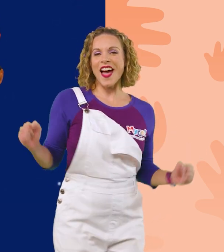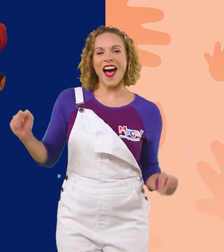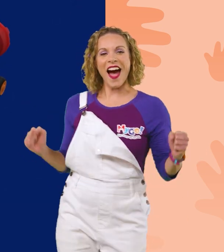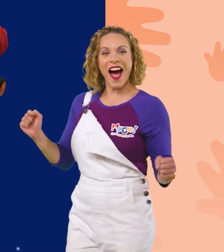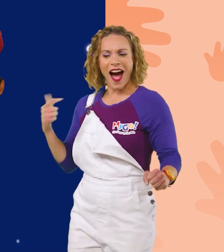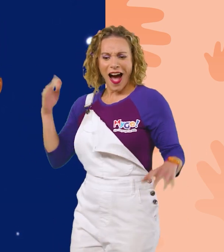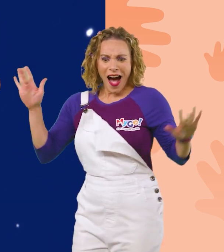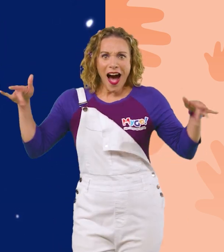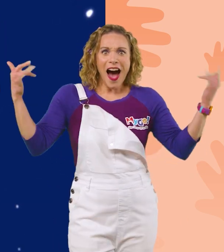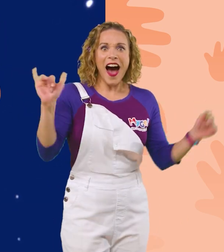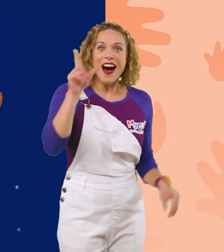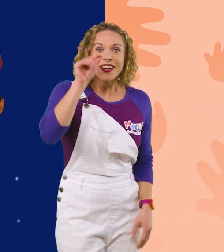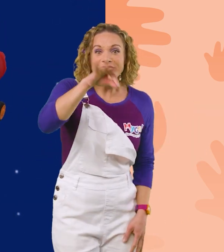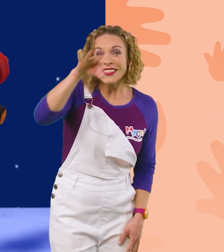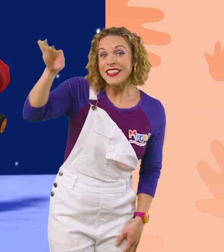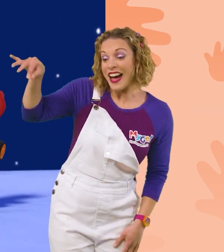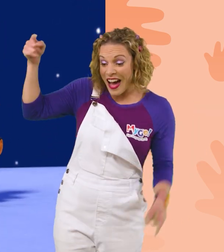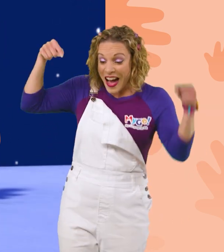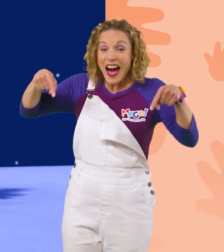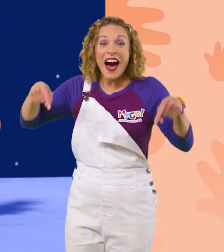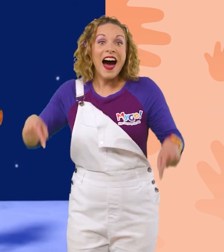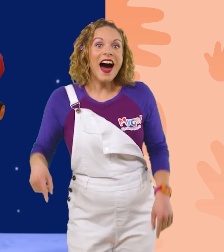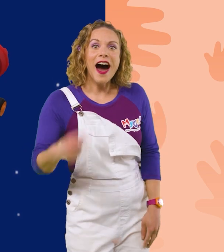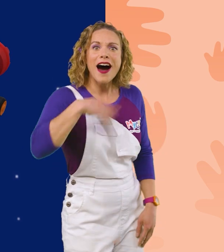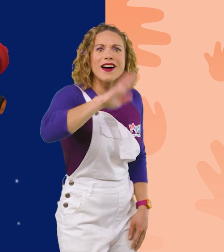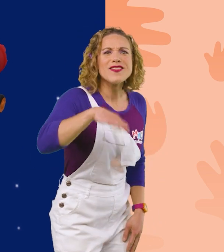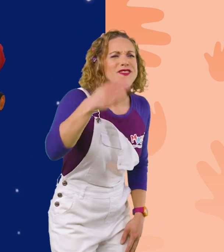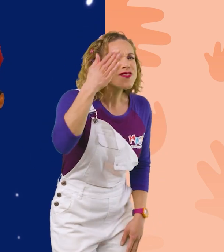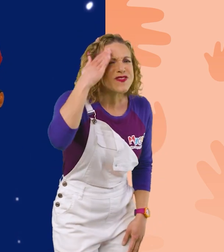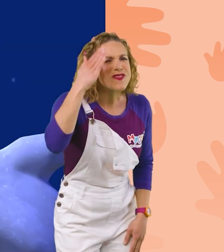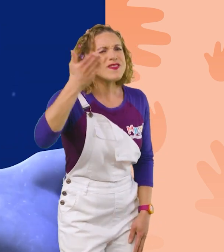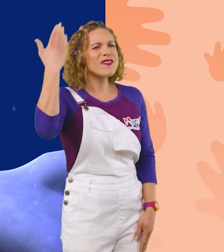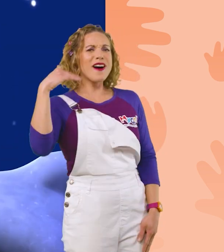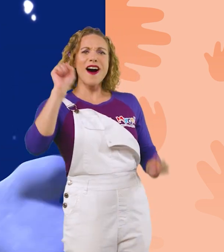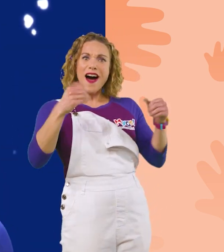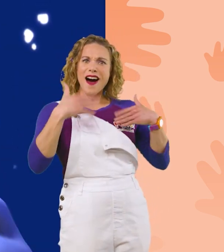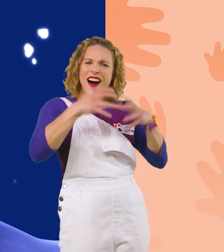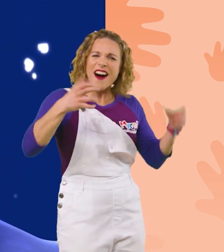I'm glad there's a feather up here! I never knew I could have been having so much fun!